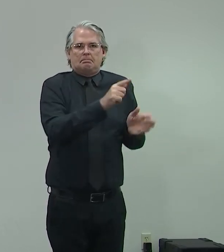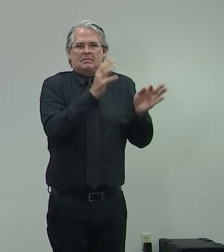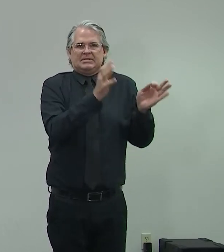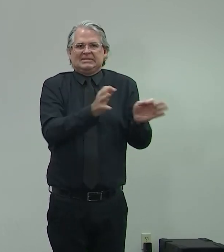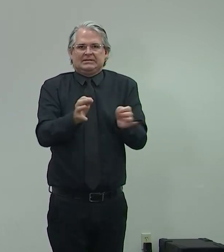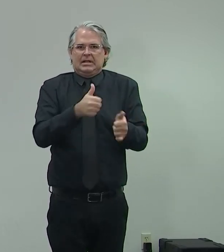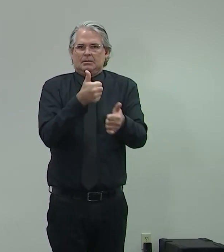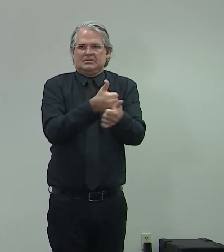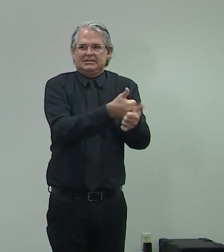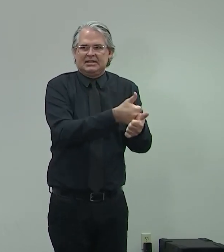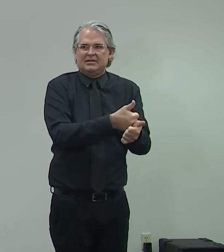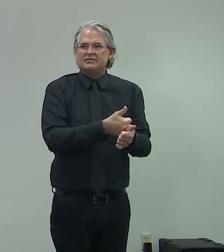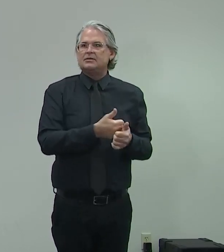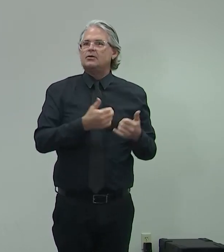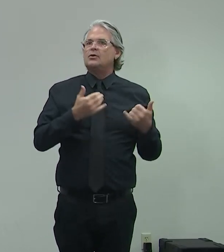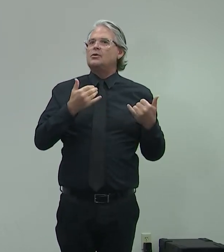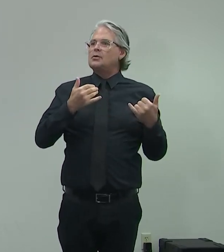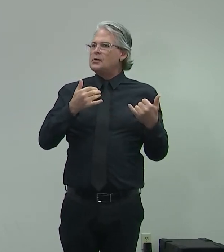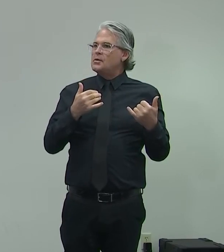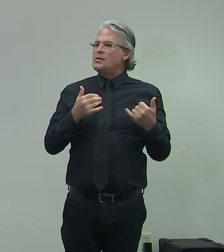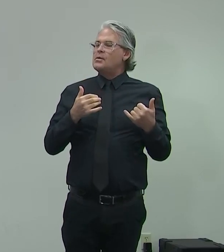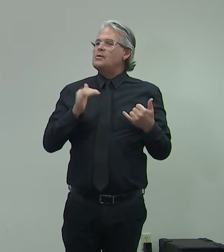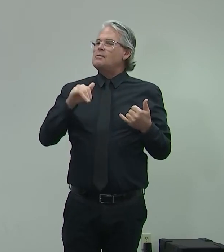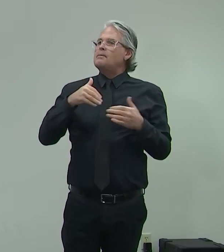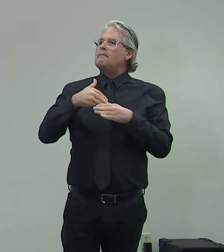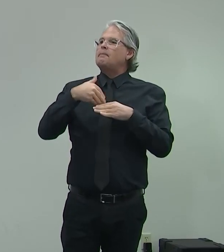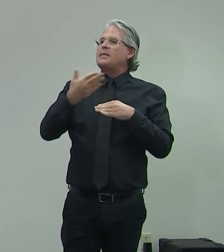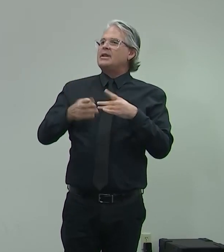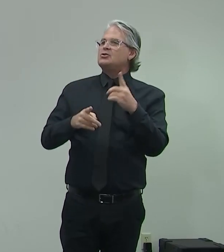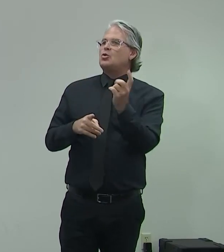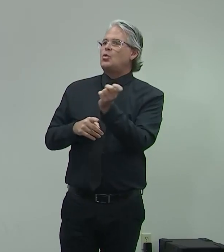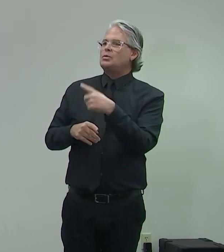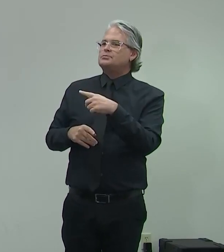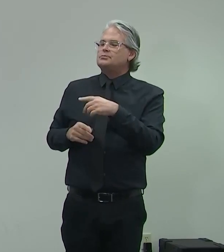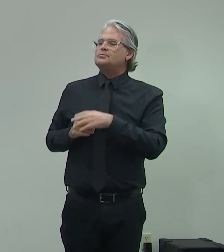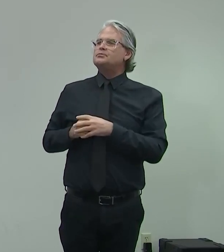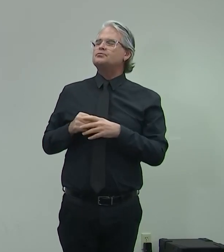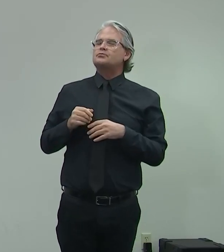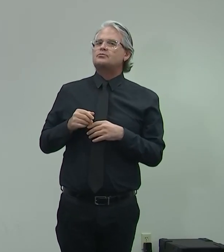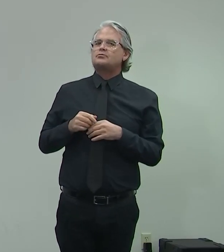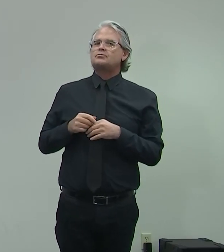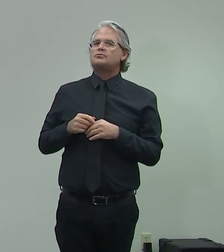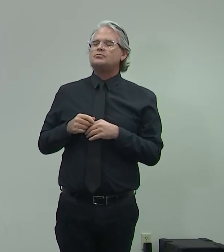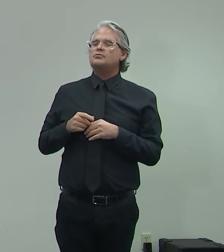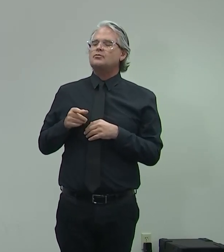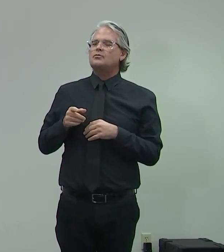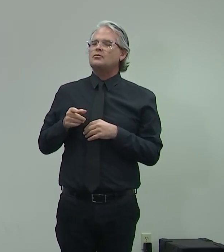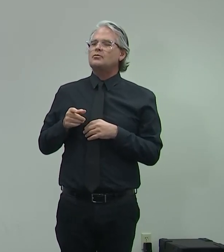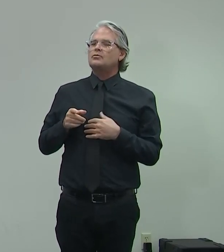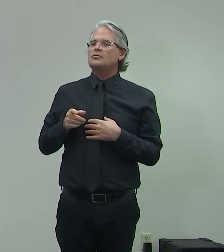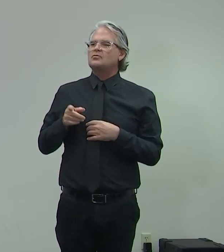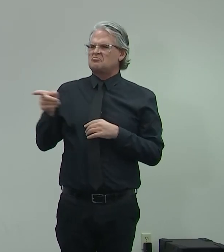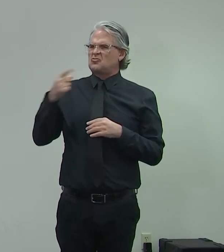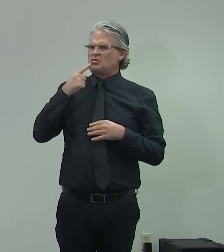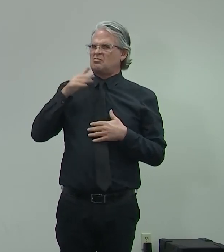Michelle, Don, and then right there. Hi, Governor. You said your team is reviewing all of the kind of restrictions we have right now. Can you